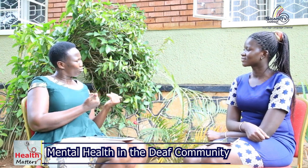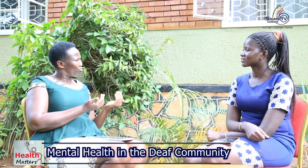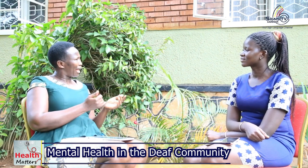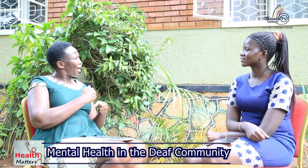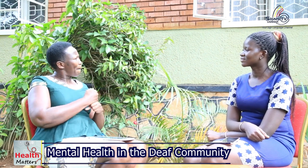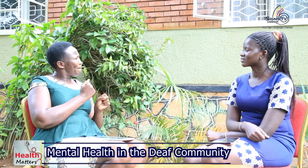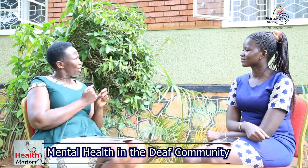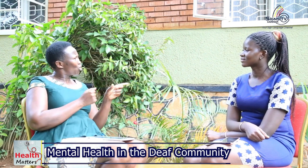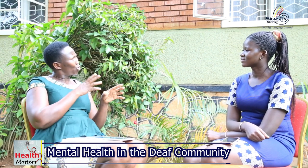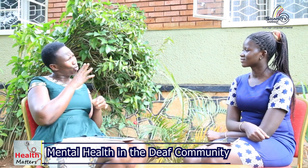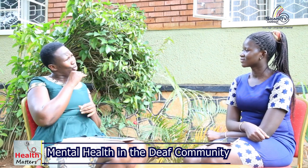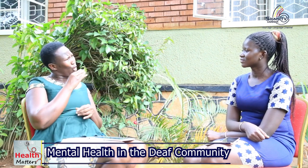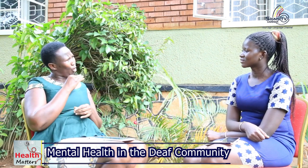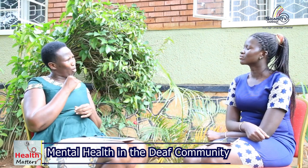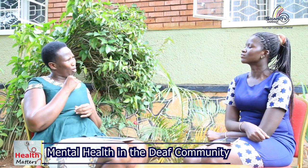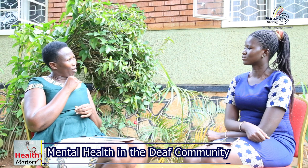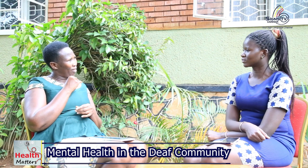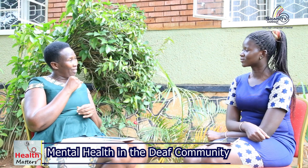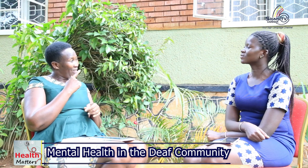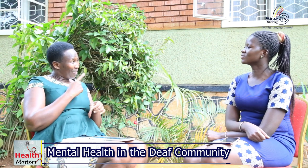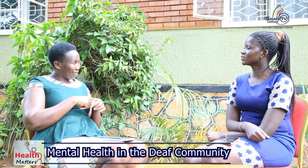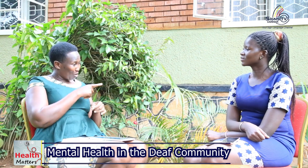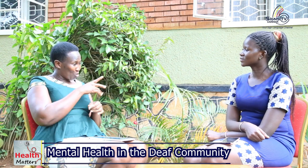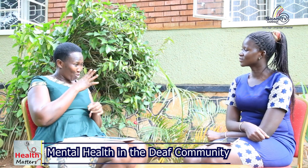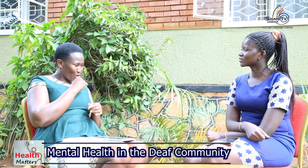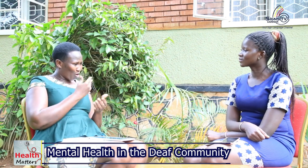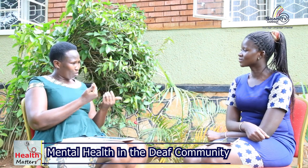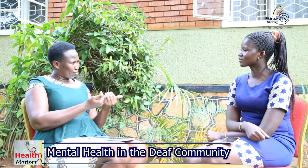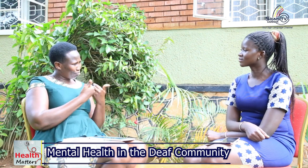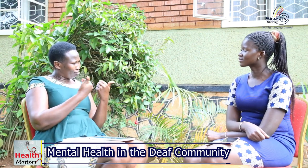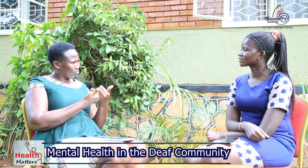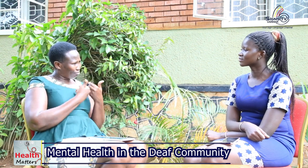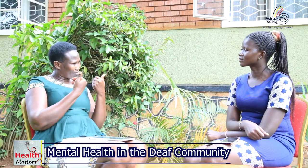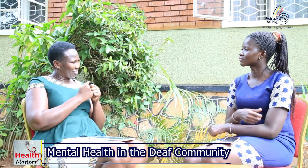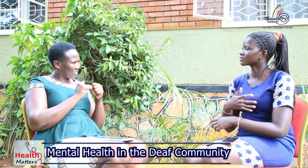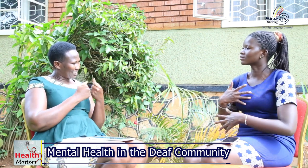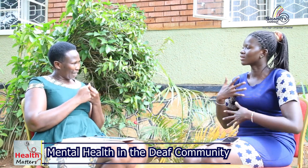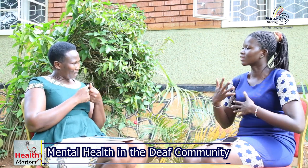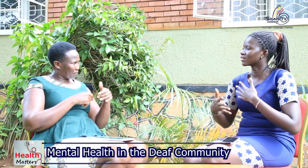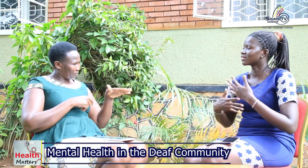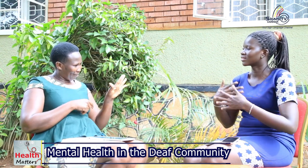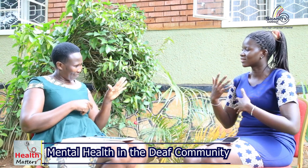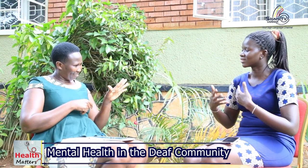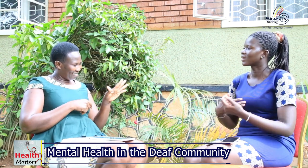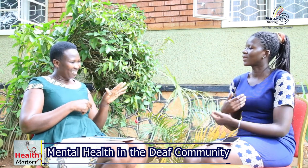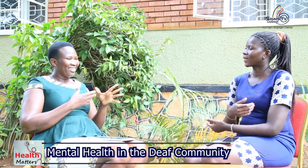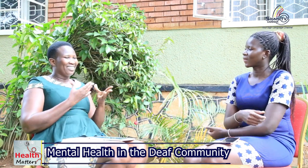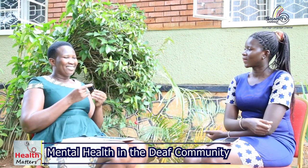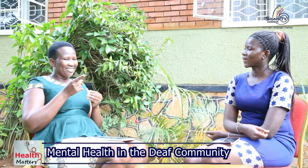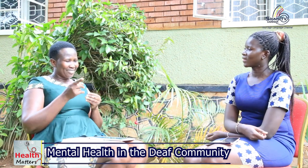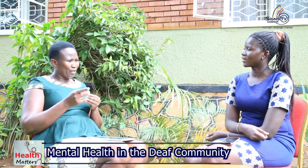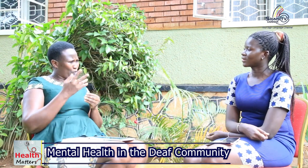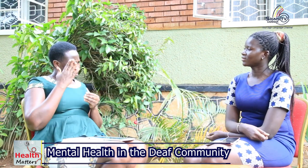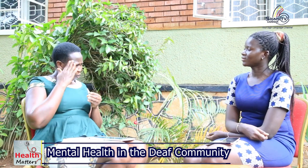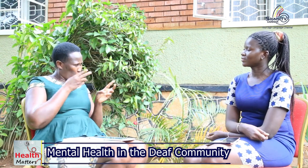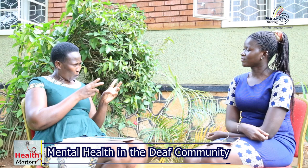that so they will improve they will improve this person to talk out then after this person has opened up to talk to talk